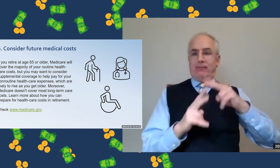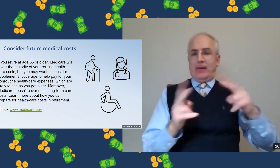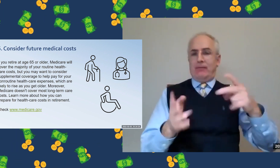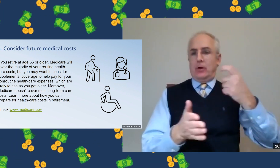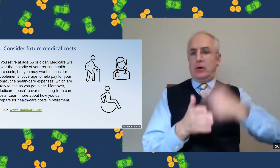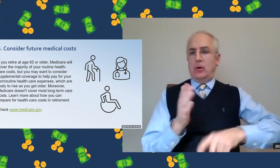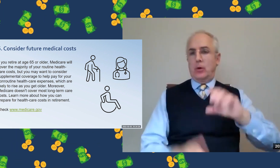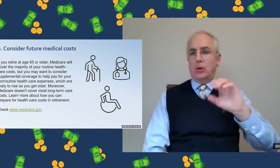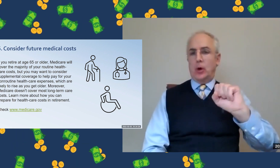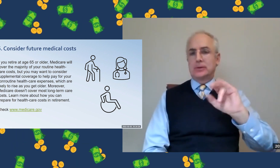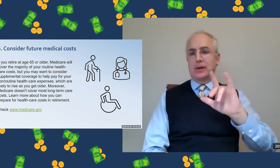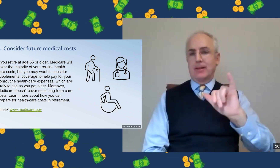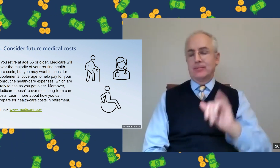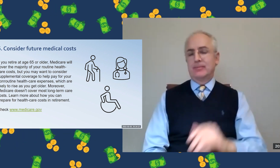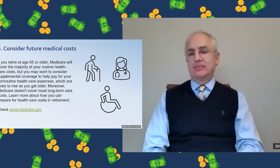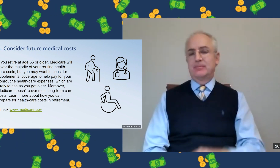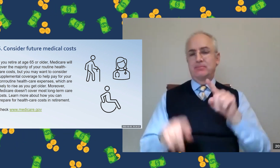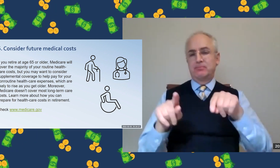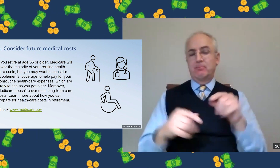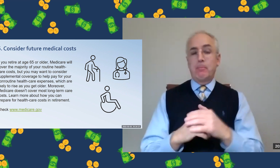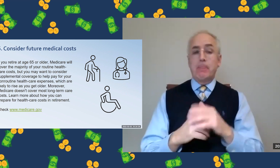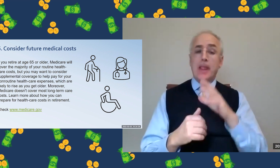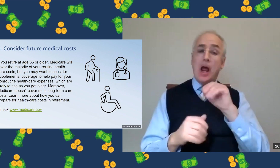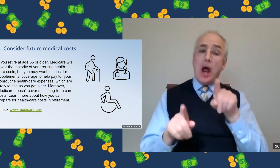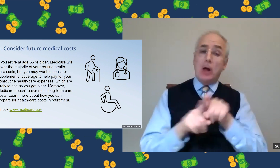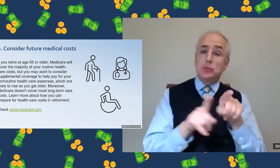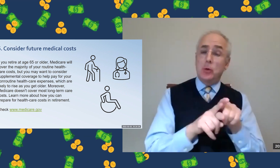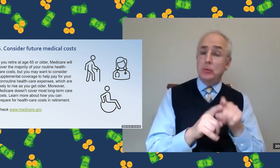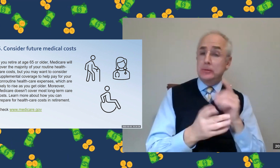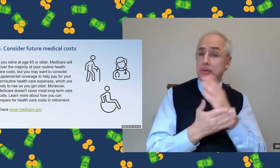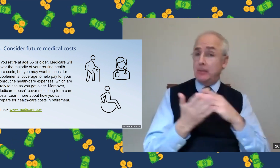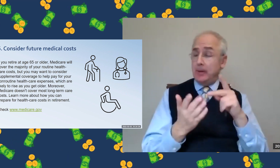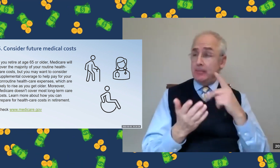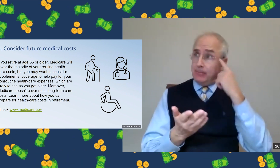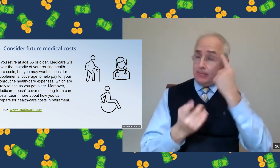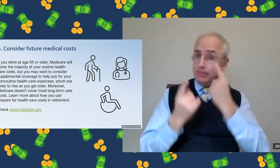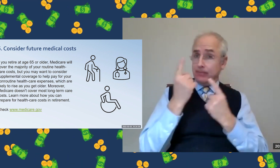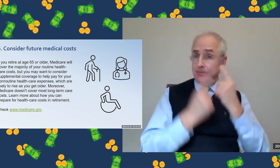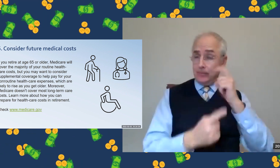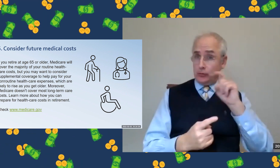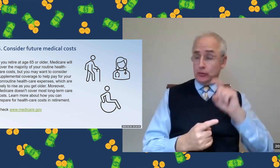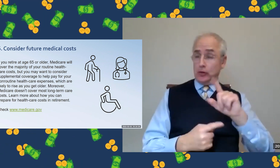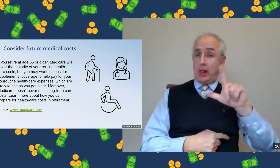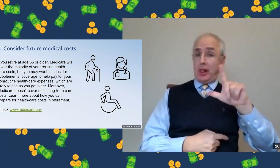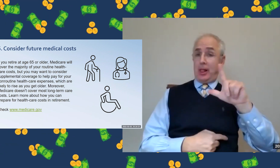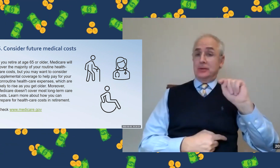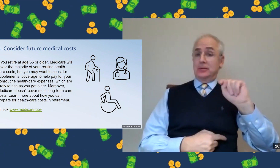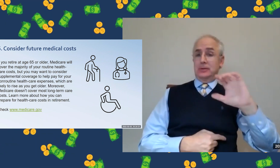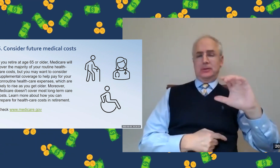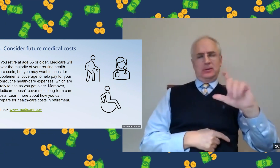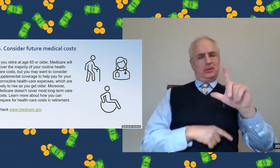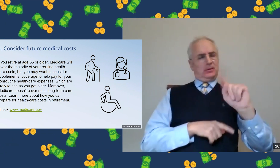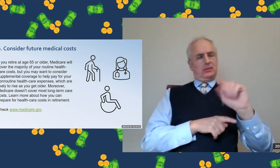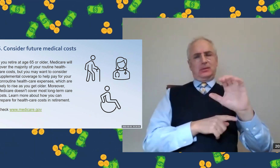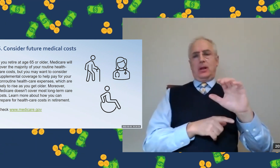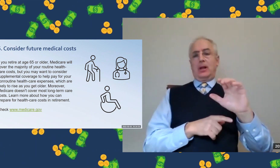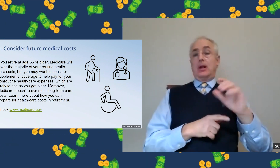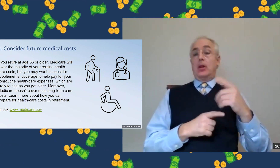information before making a decision because some plans can be very costly. And sometimes people